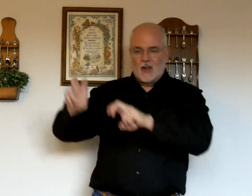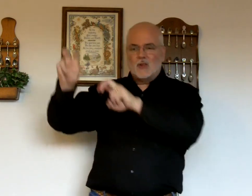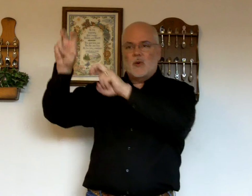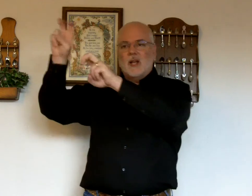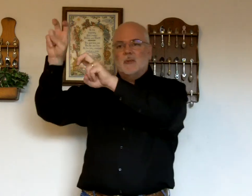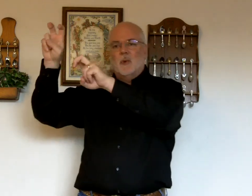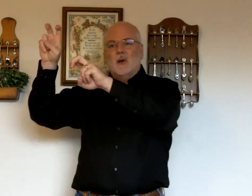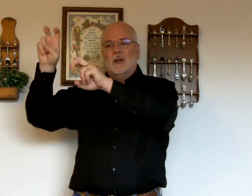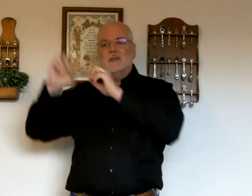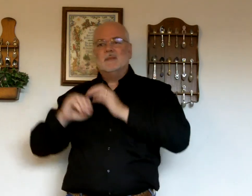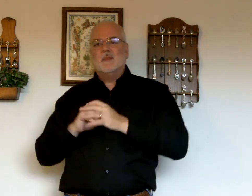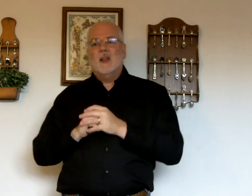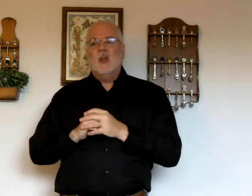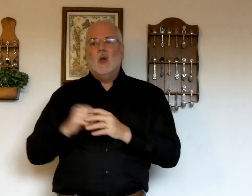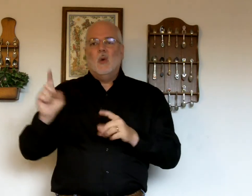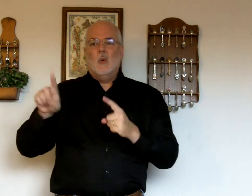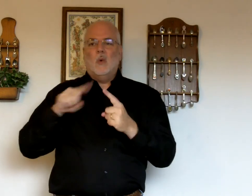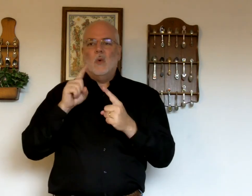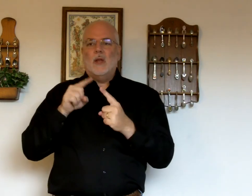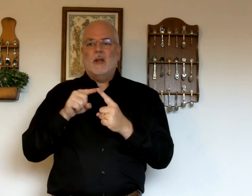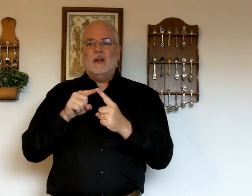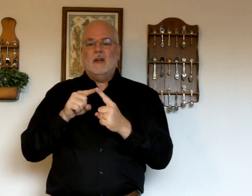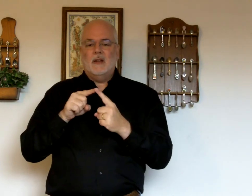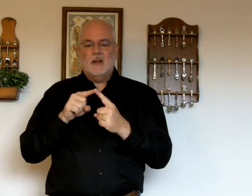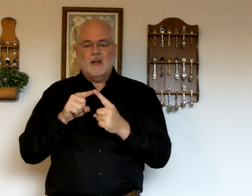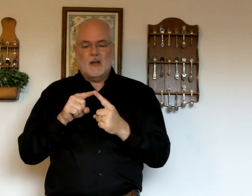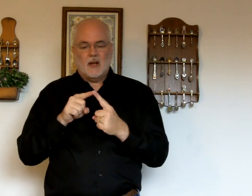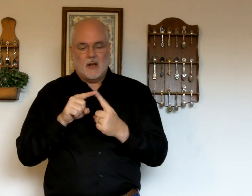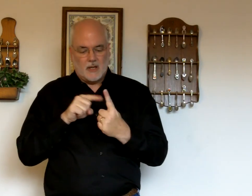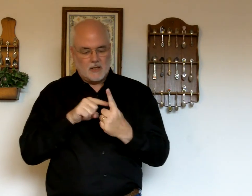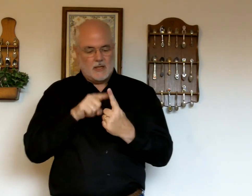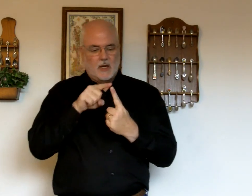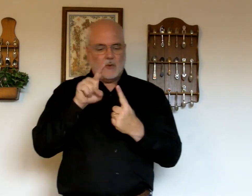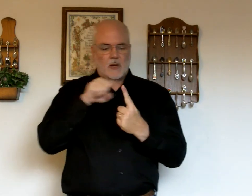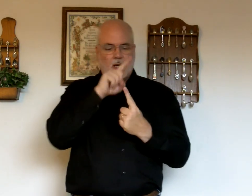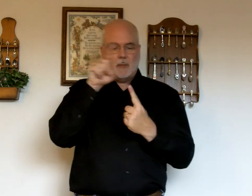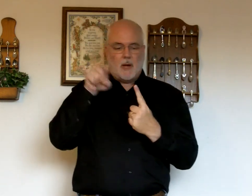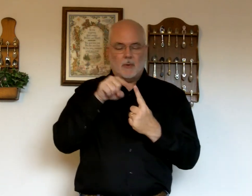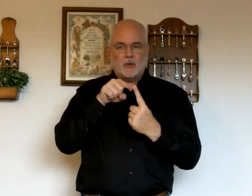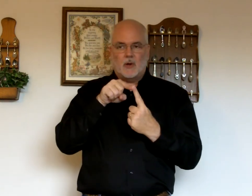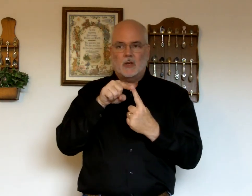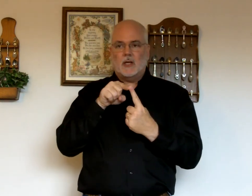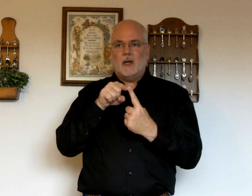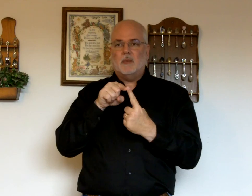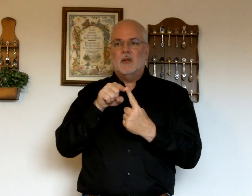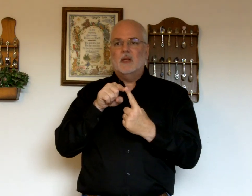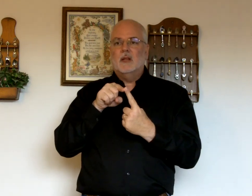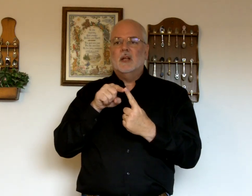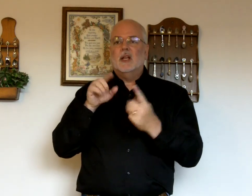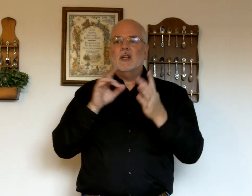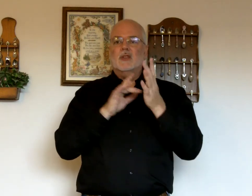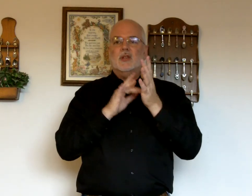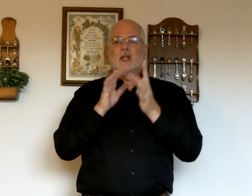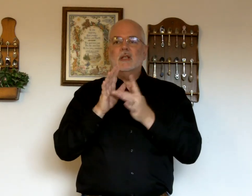Transport. When. Like a stick. With a lollipop. You're drawing on top. Jesus.